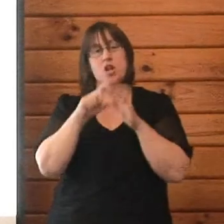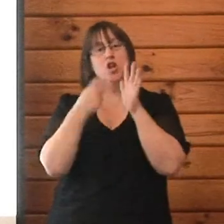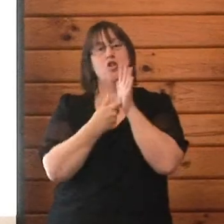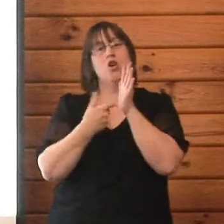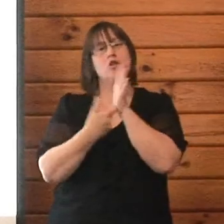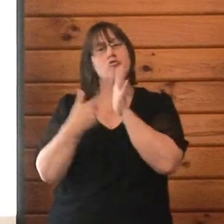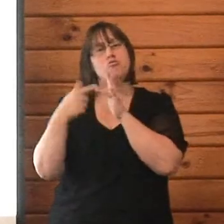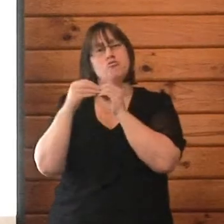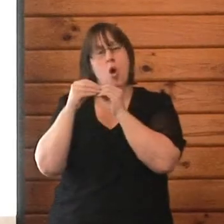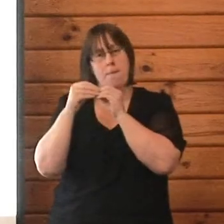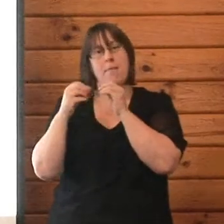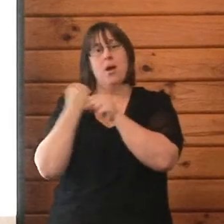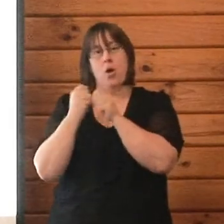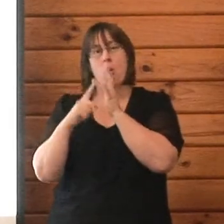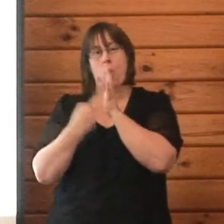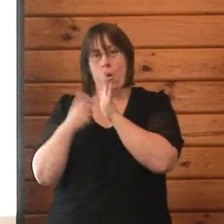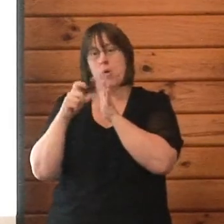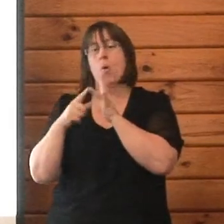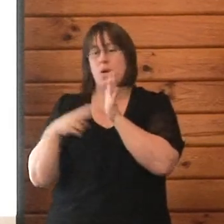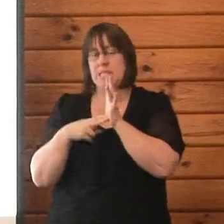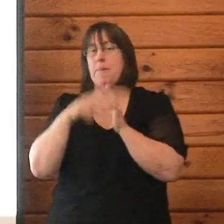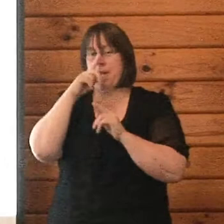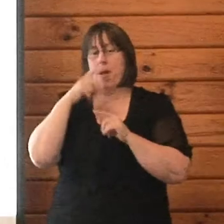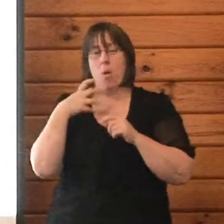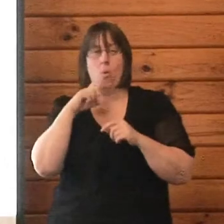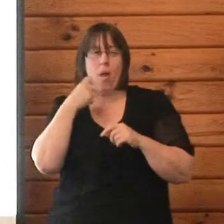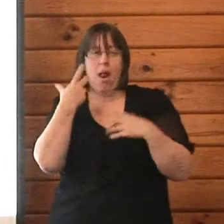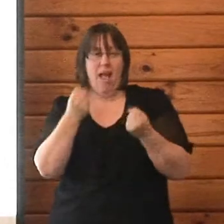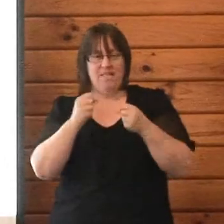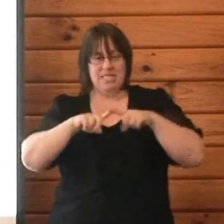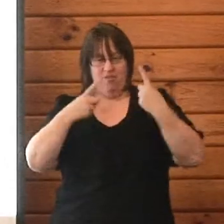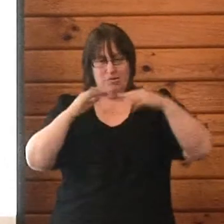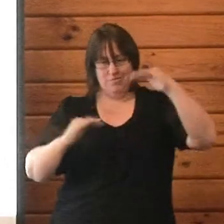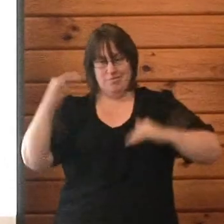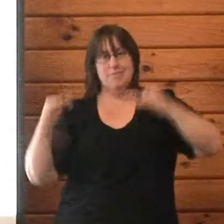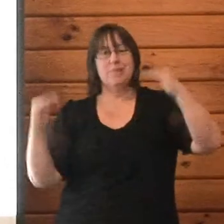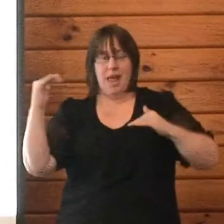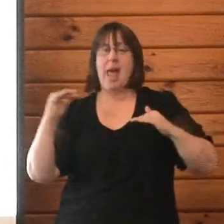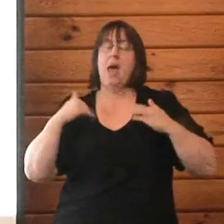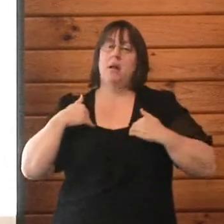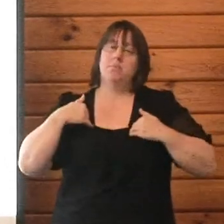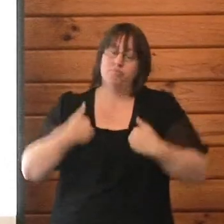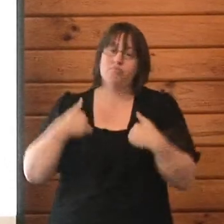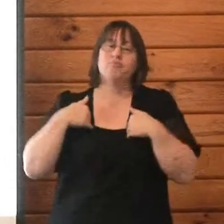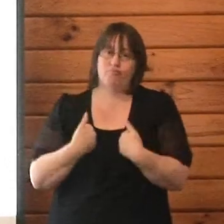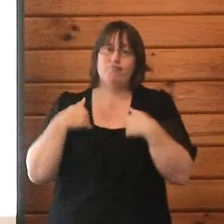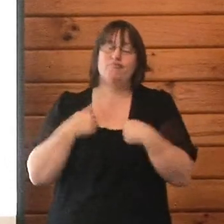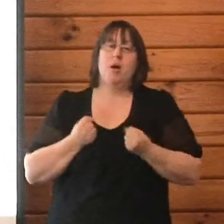people will be at various stages and a lot of fatigue and exhaustion will be in the community. We've